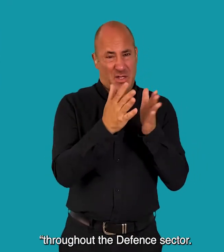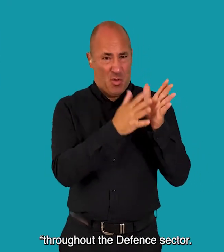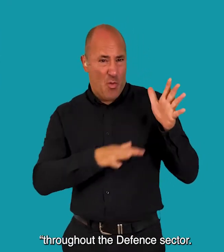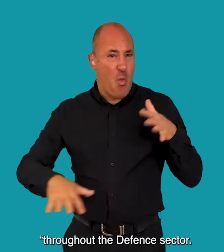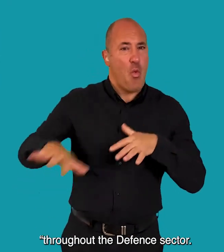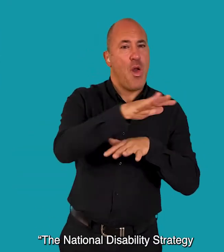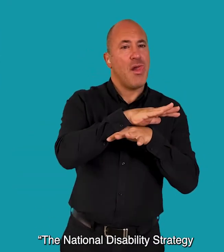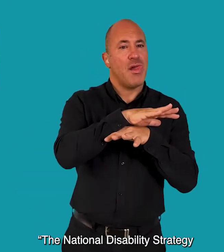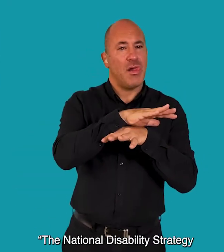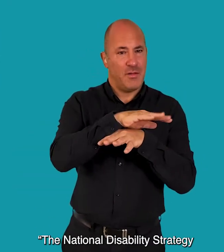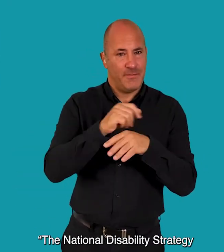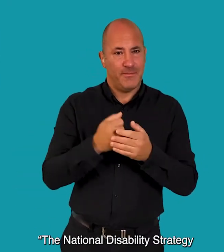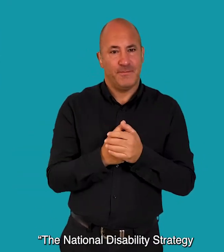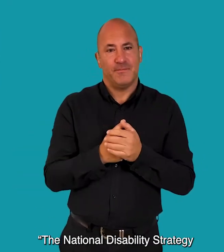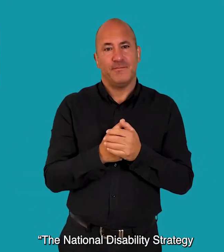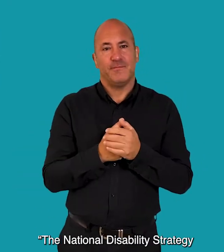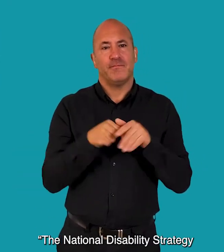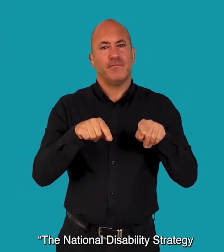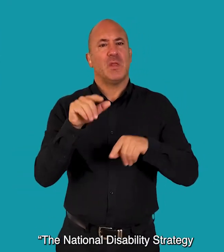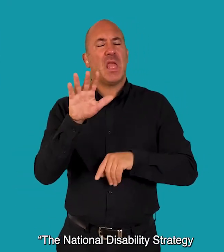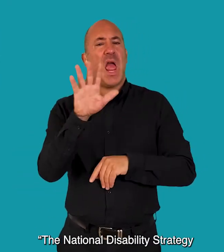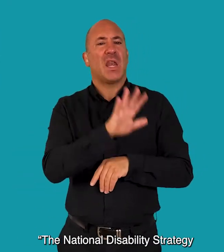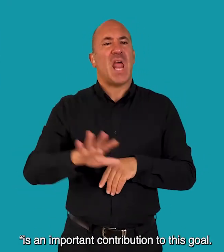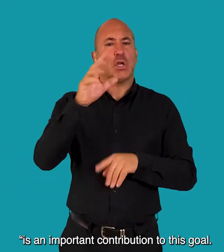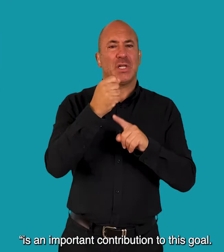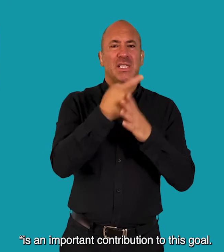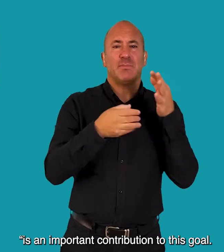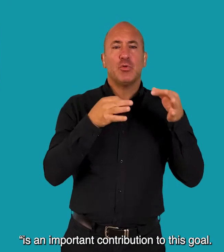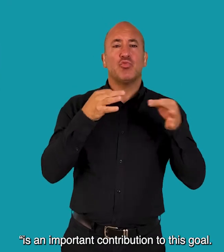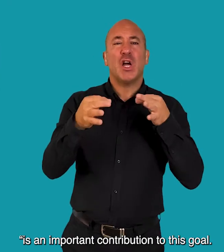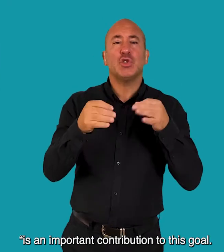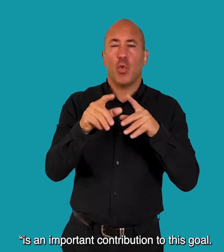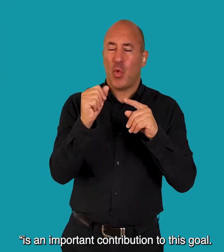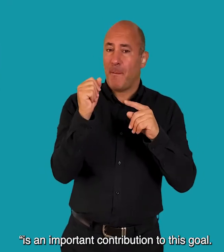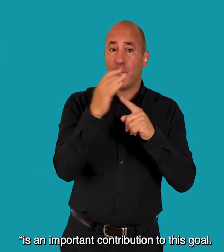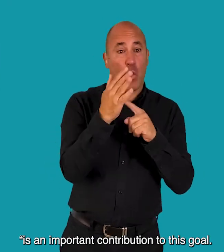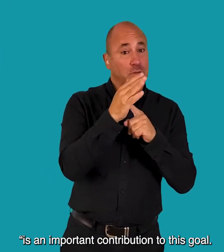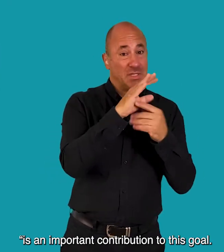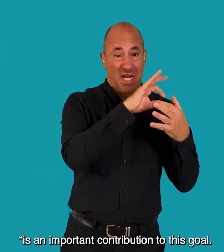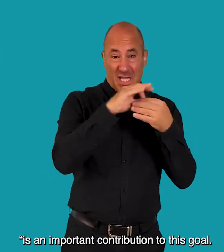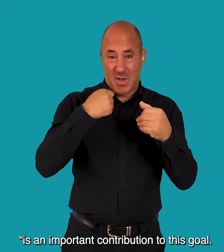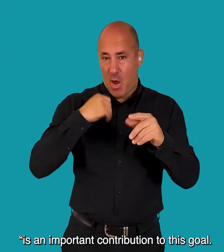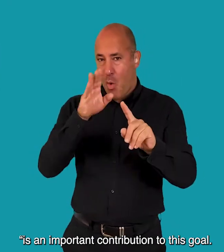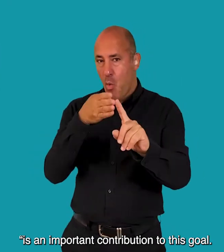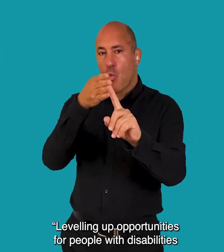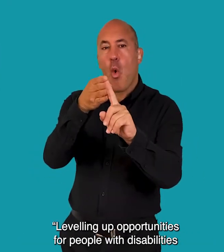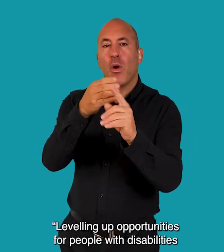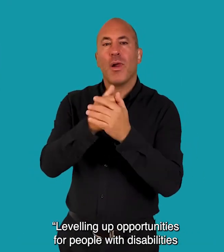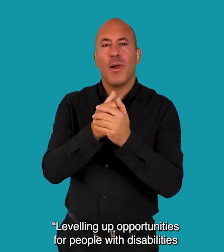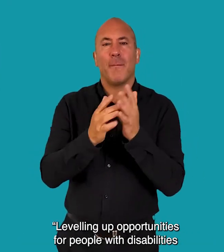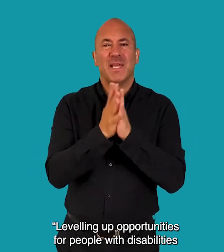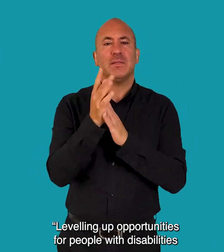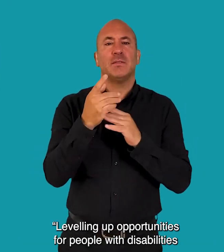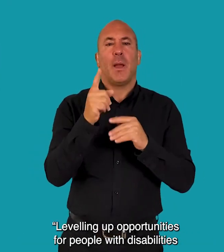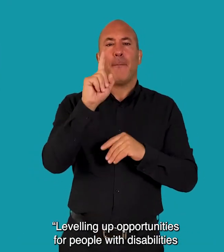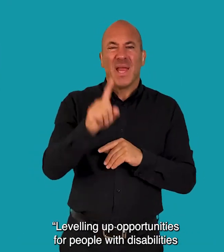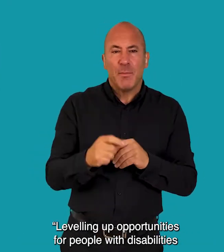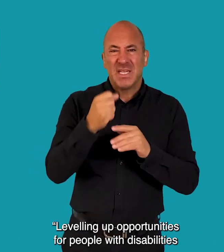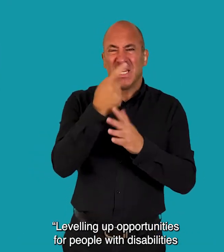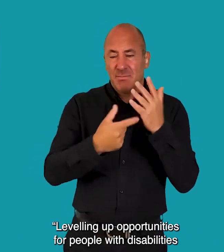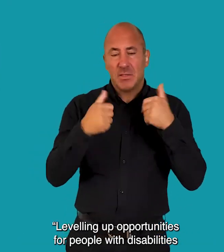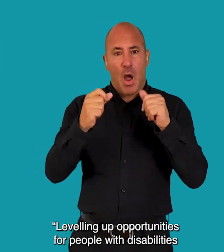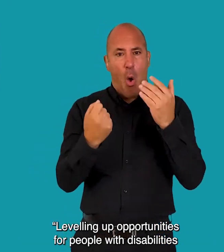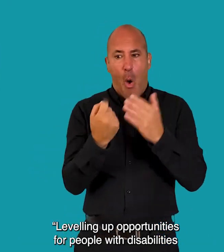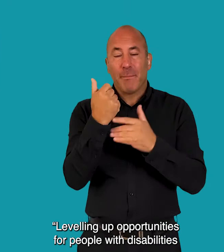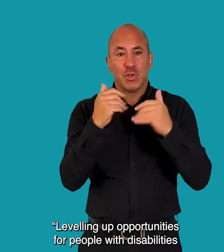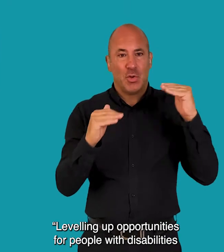sector The National Disability Strategy is an important contribution to this goal Leveling up opportunities for